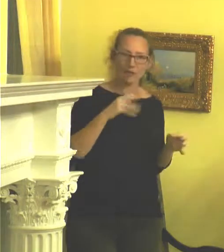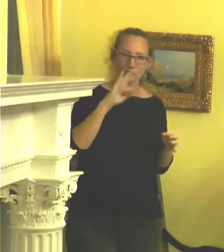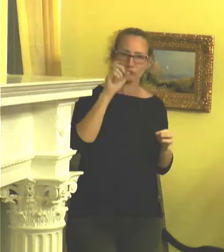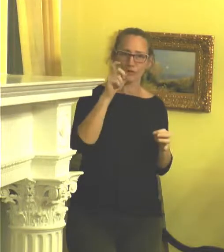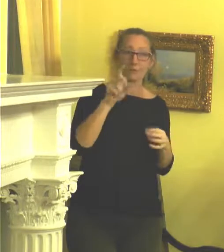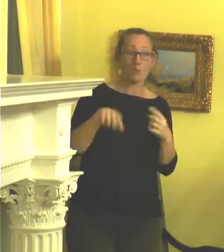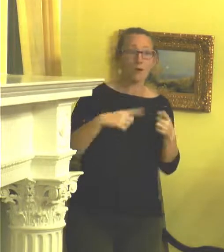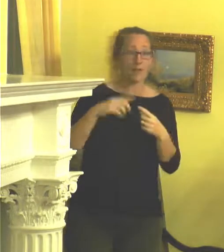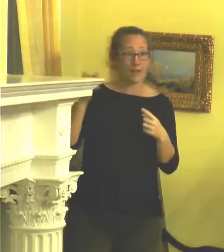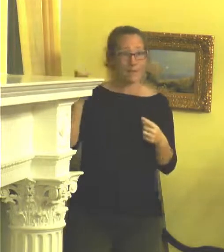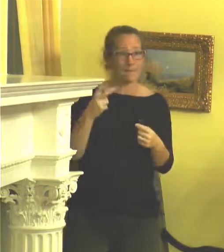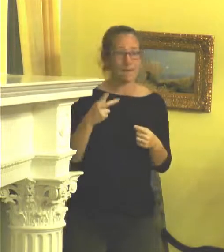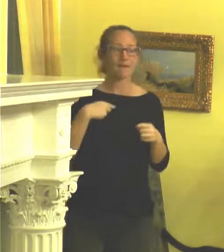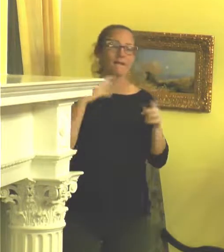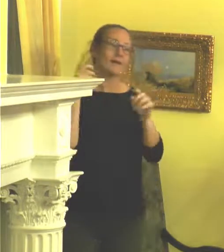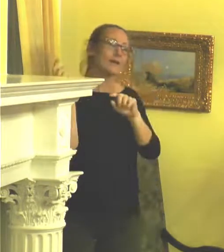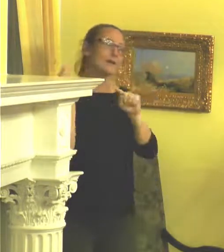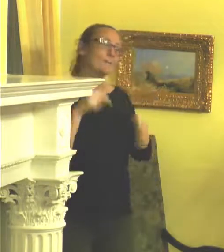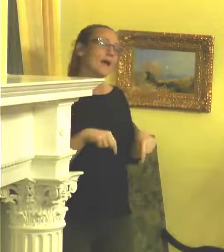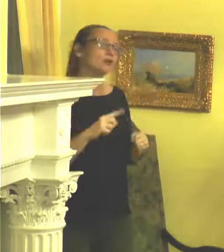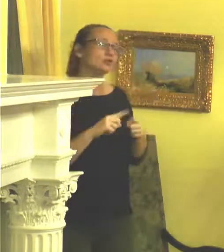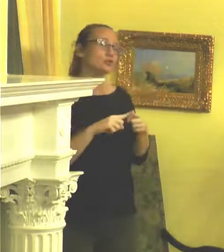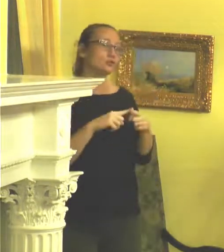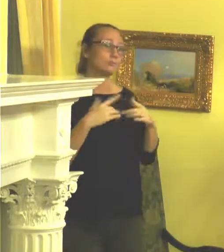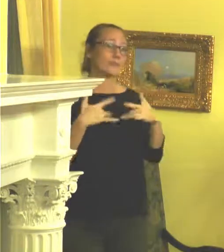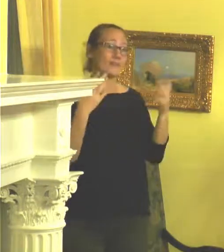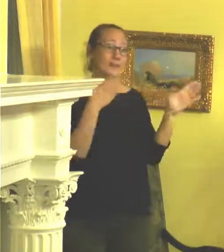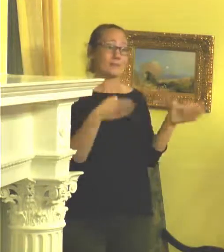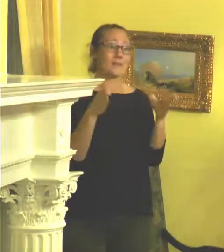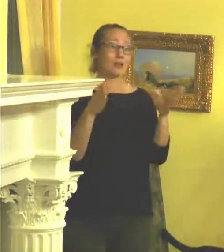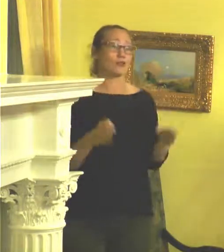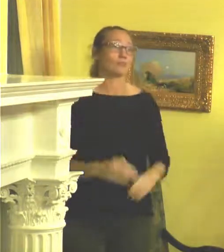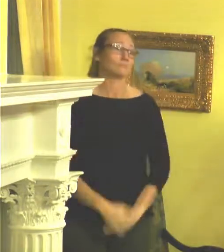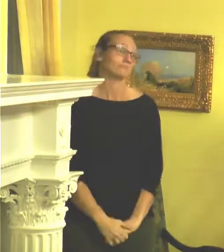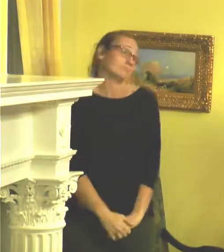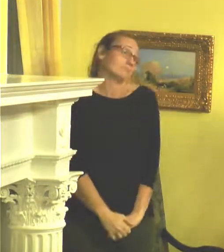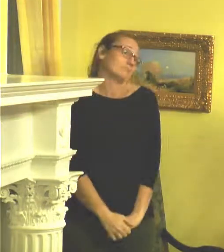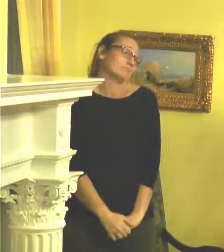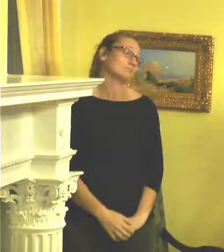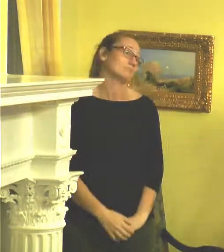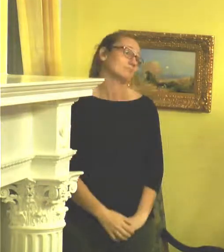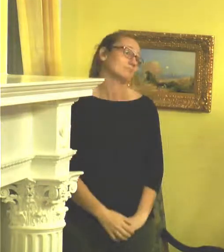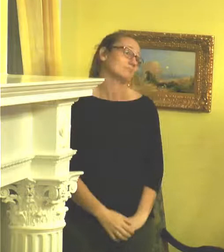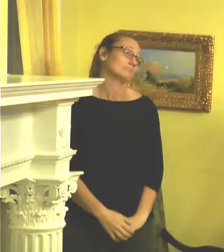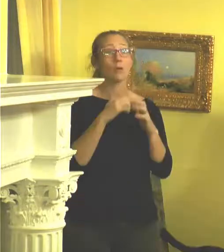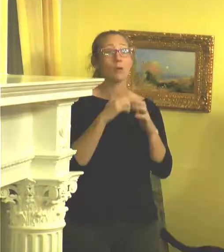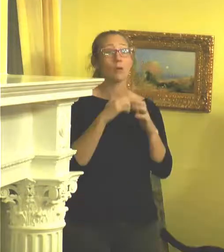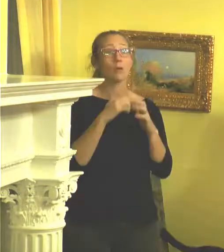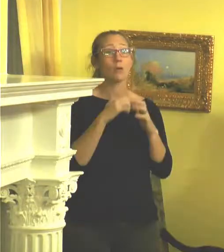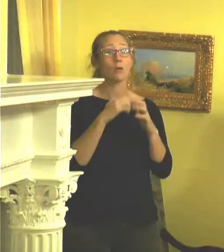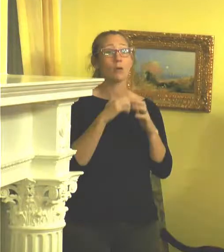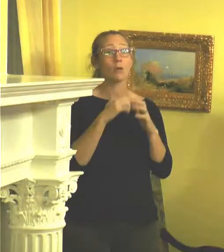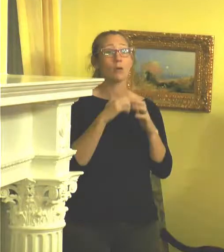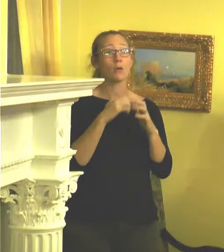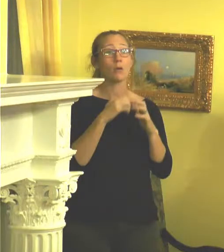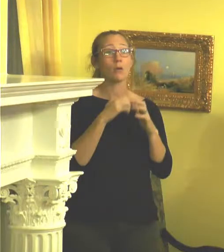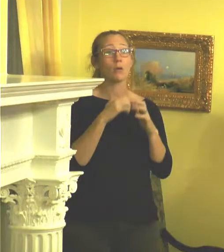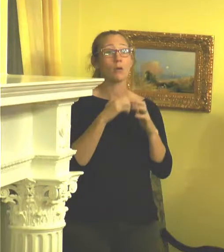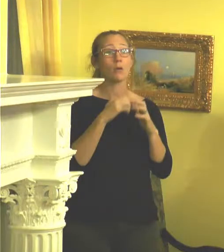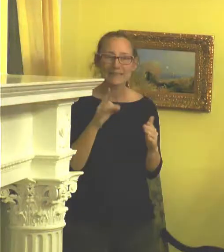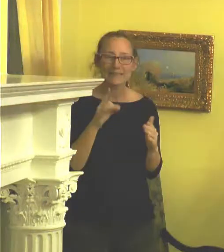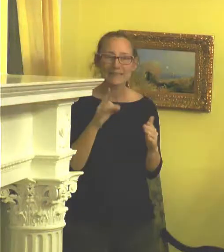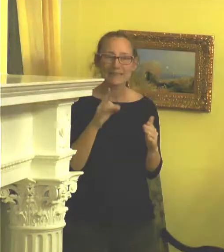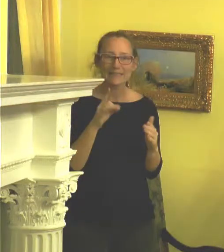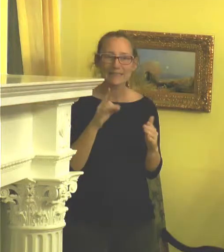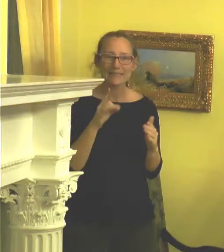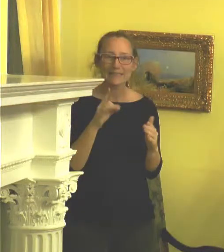Jacksonville, I came back to Jacksonville to be an event planner. You know, I was like, I'm going to start an event business. And that's what I did. I started an event